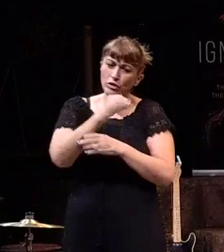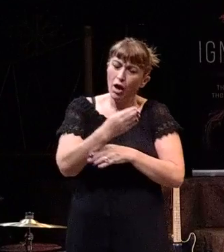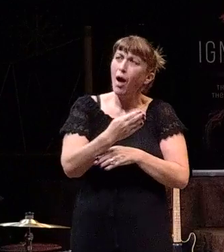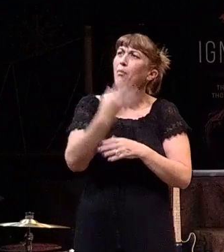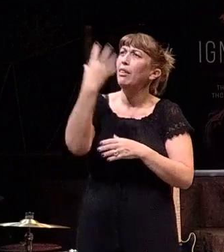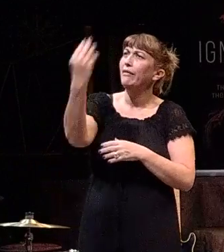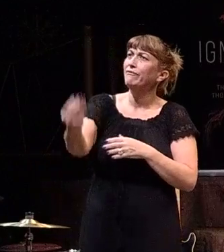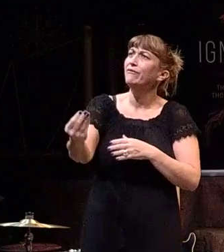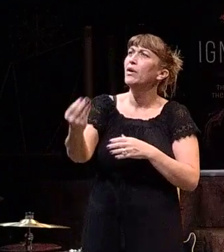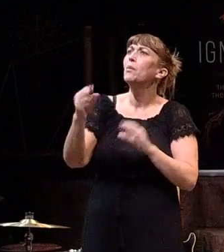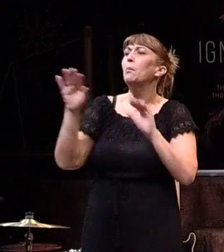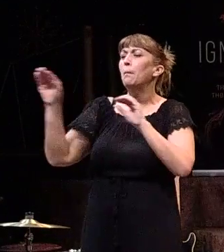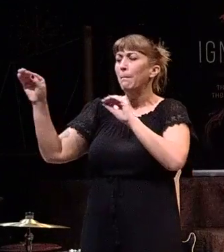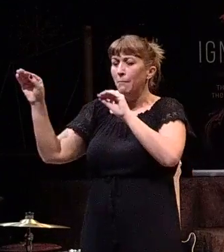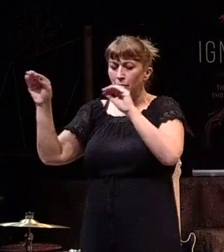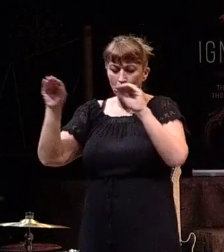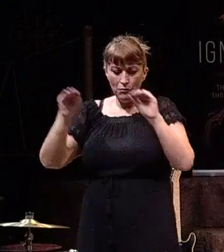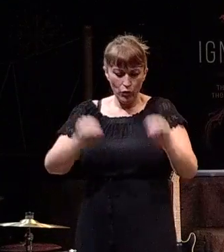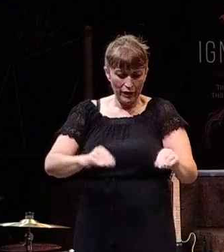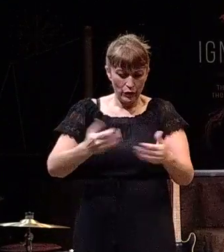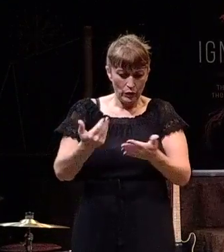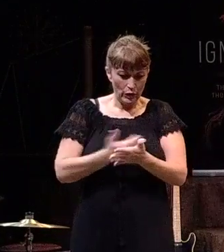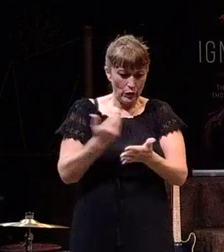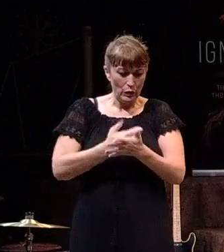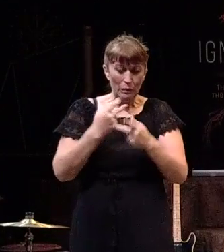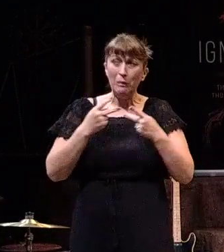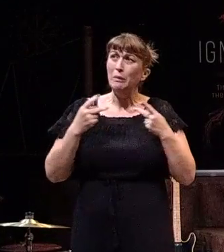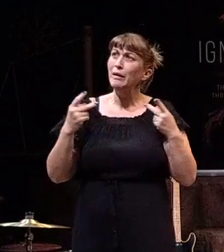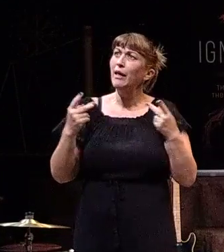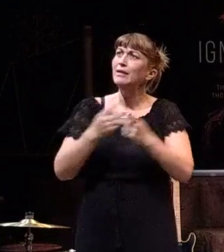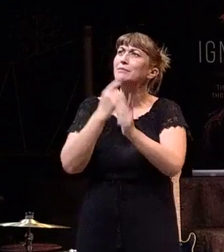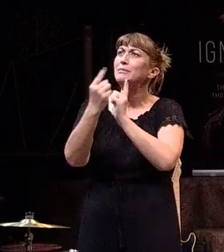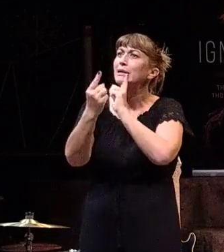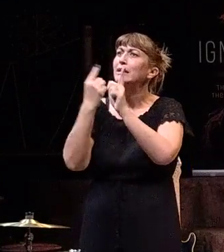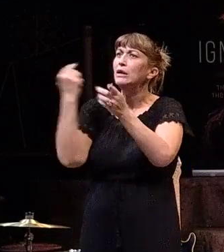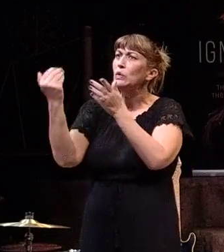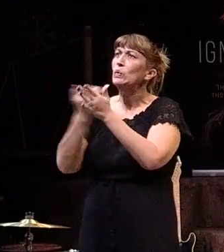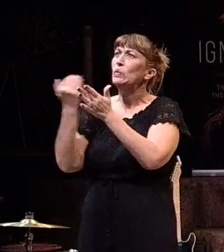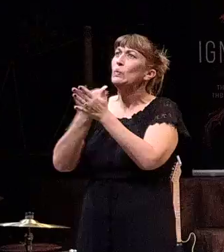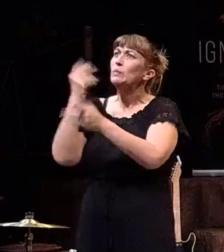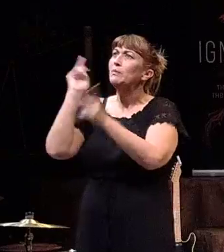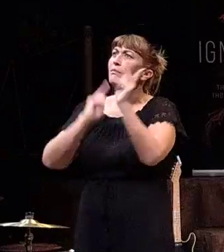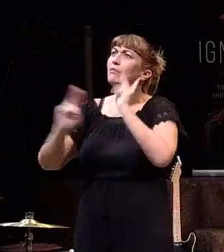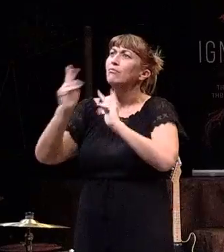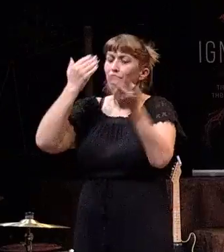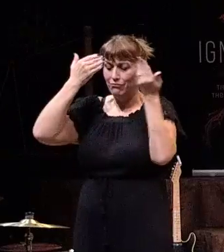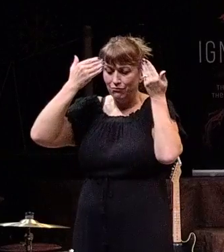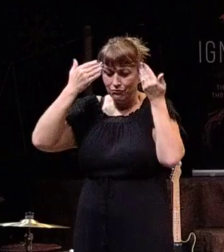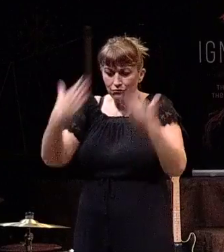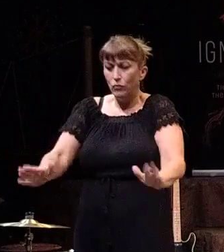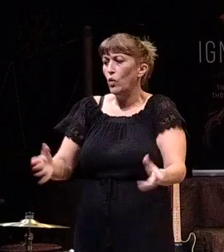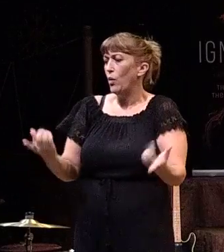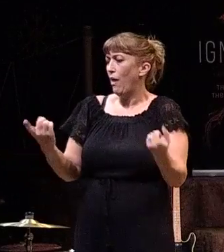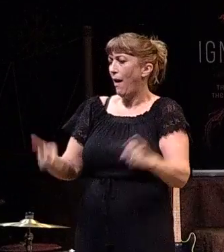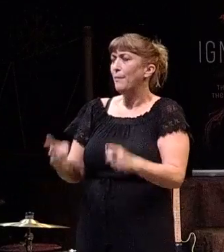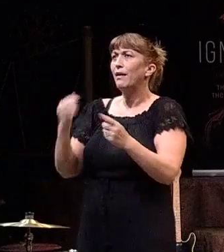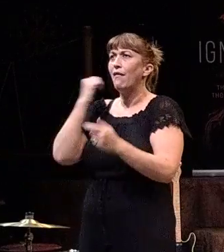hard moving to a new place and meeting new people. And honestly, not knowing what's going to happen from the day to day.